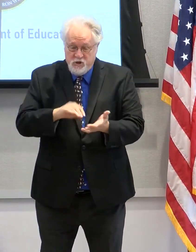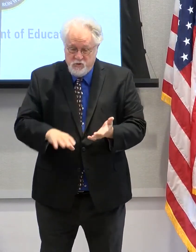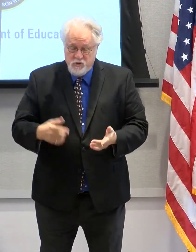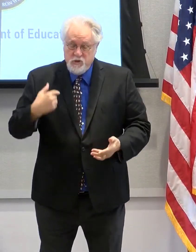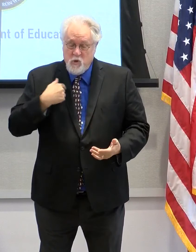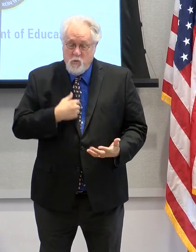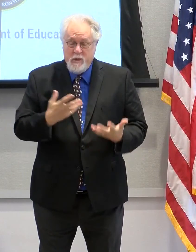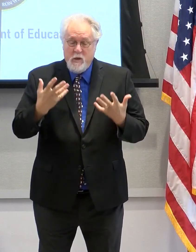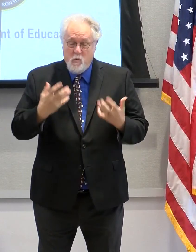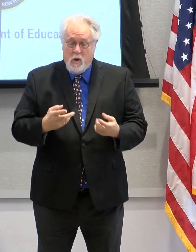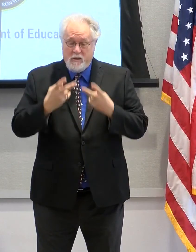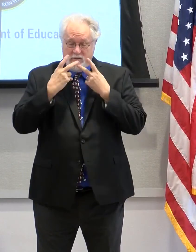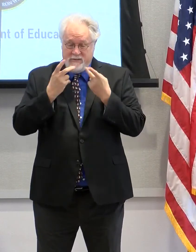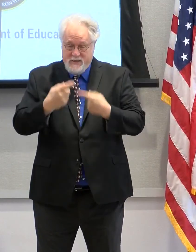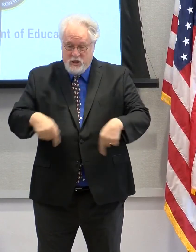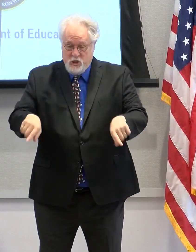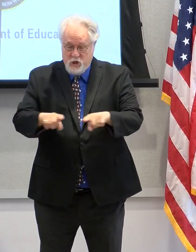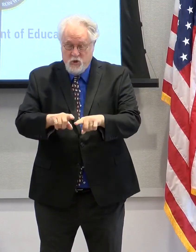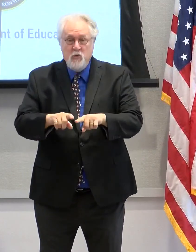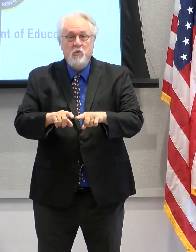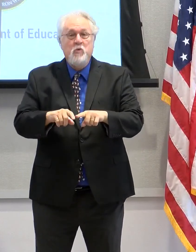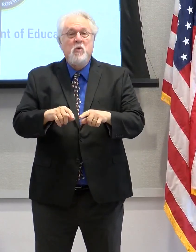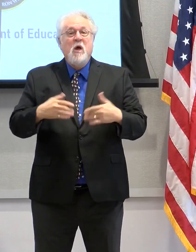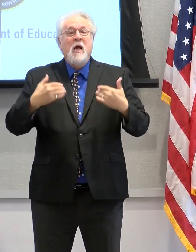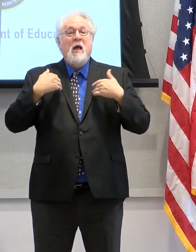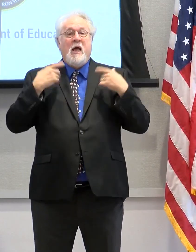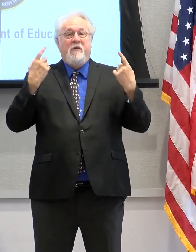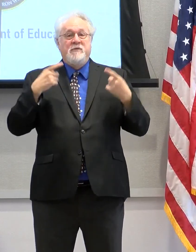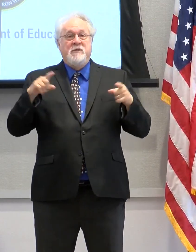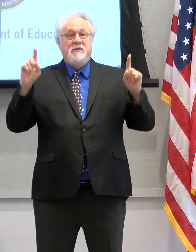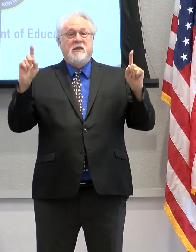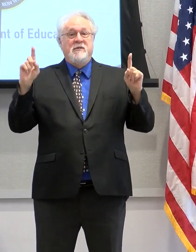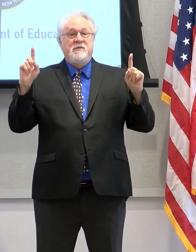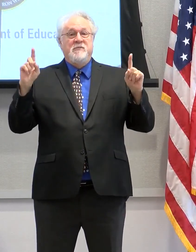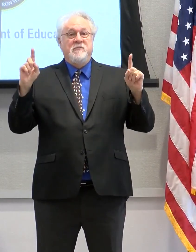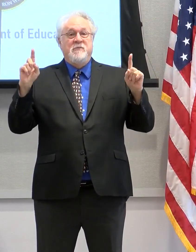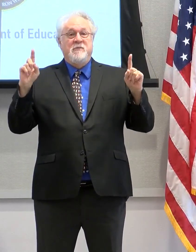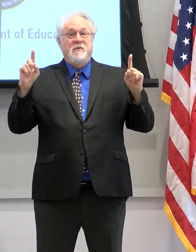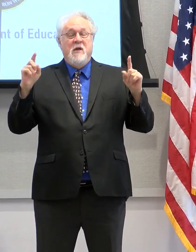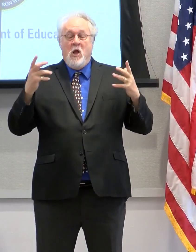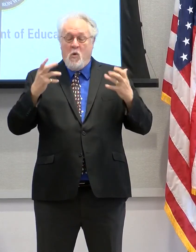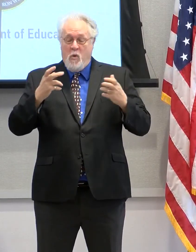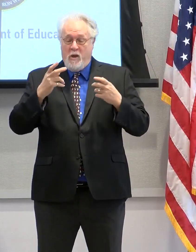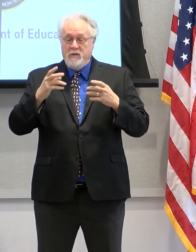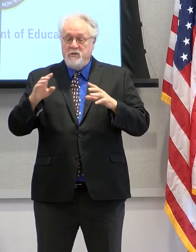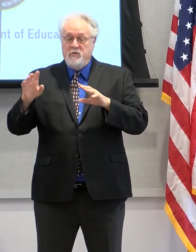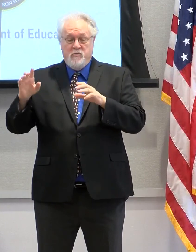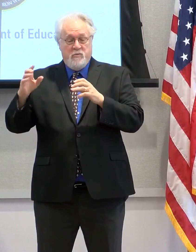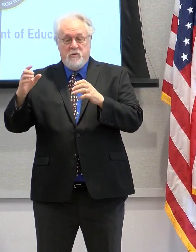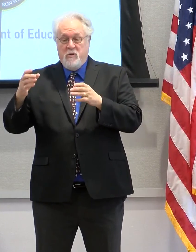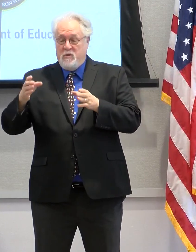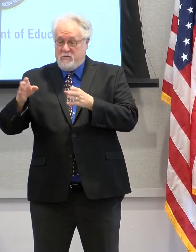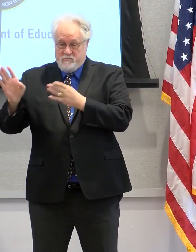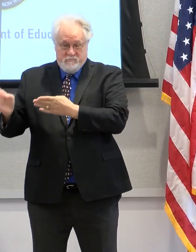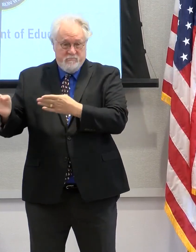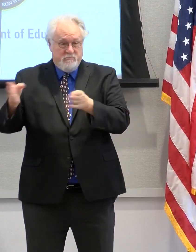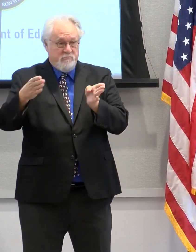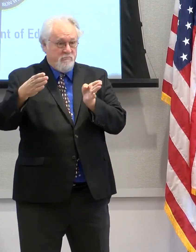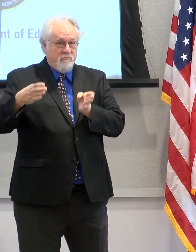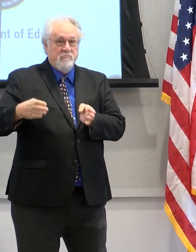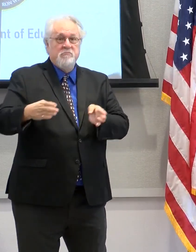want to see them have success. We want to put them on the path